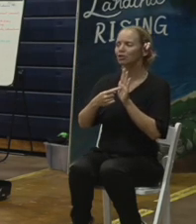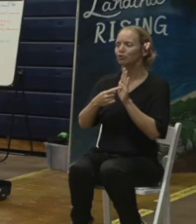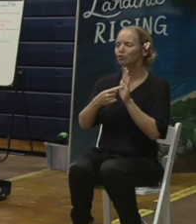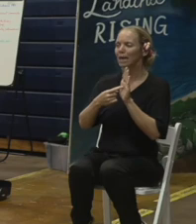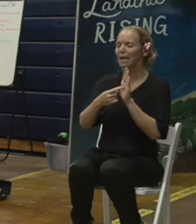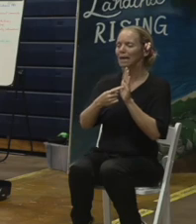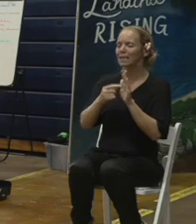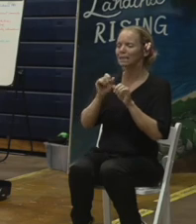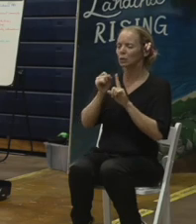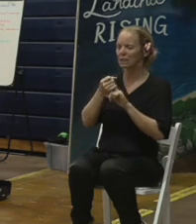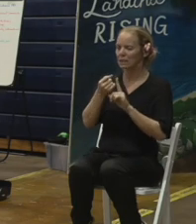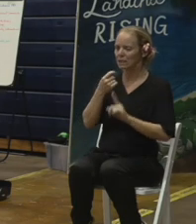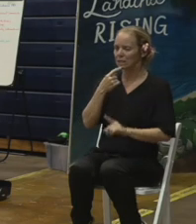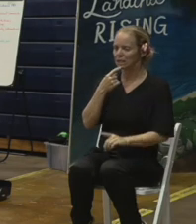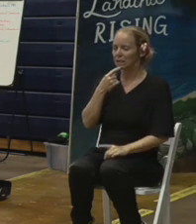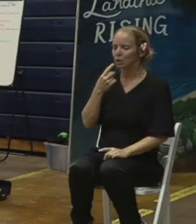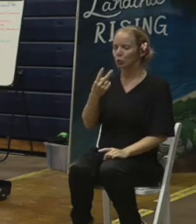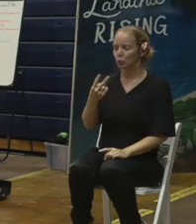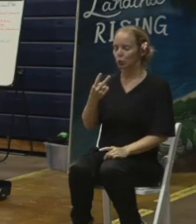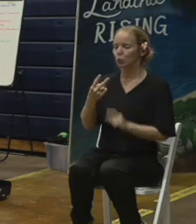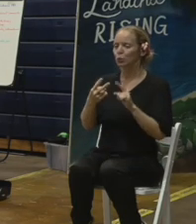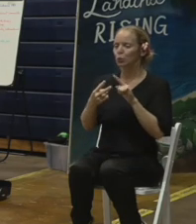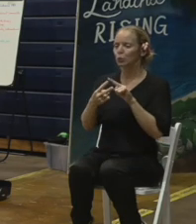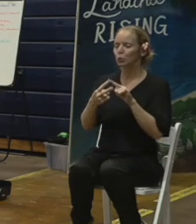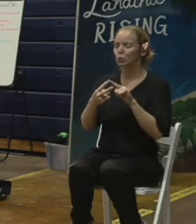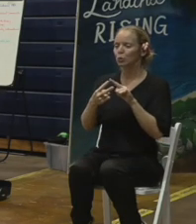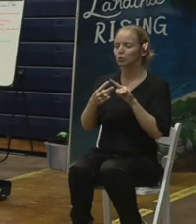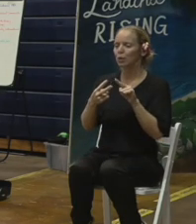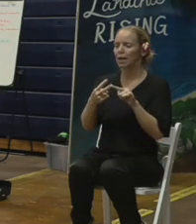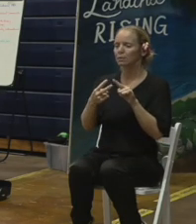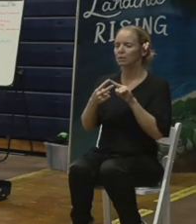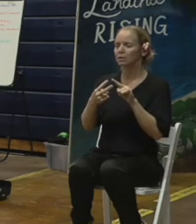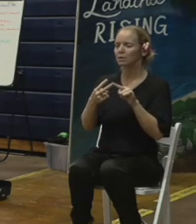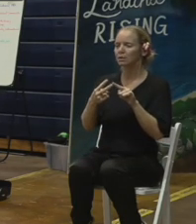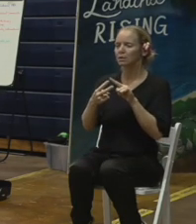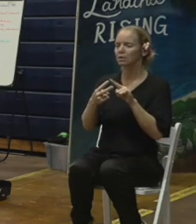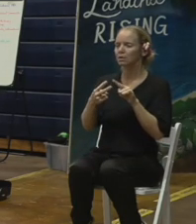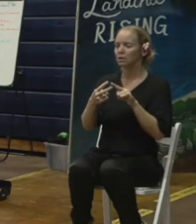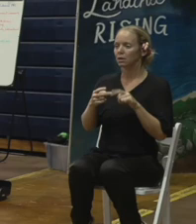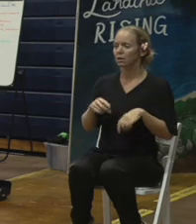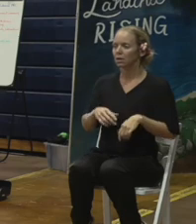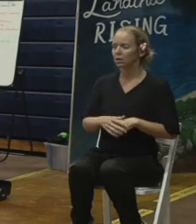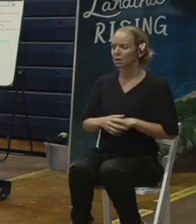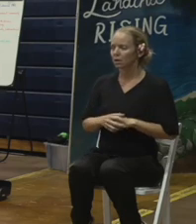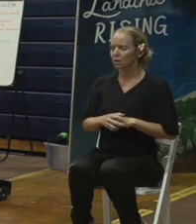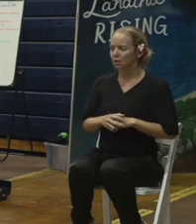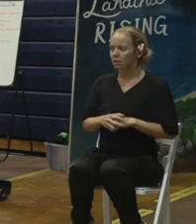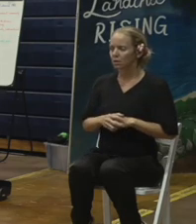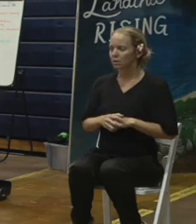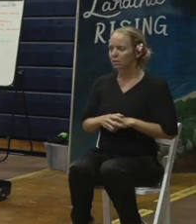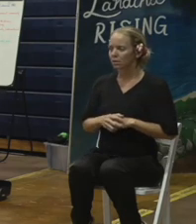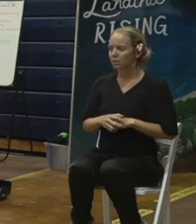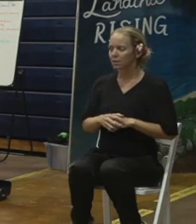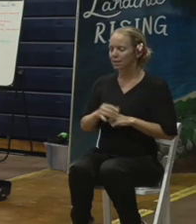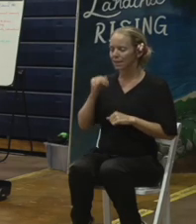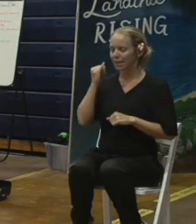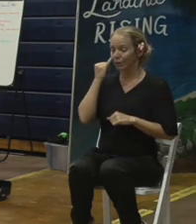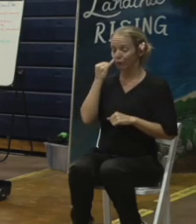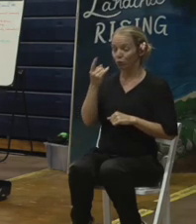Okay, so two items. One is that if you have a debris removal specific